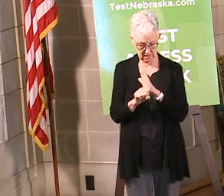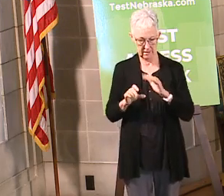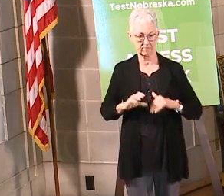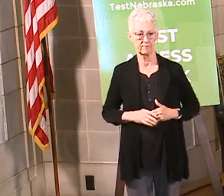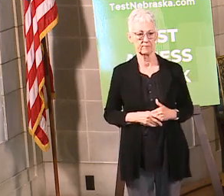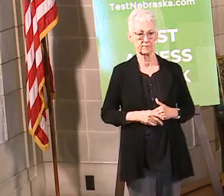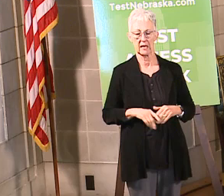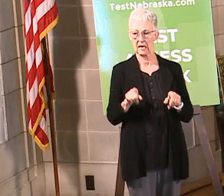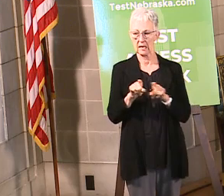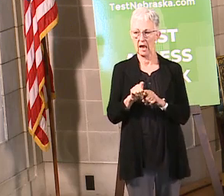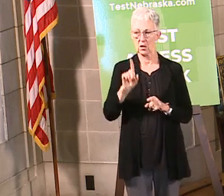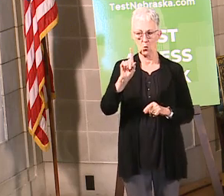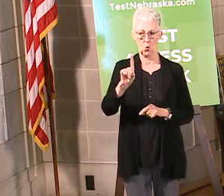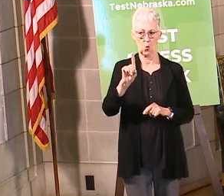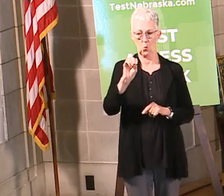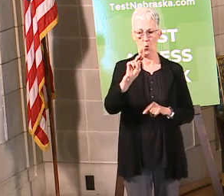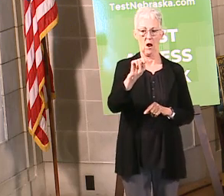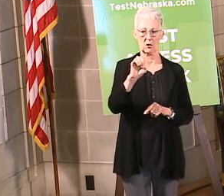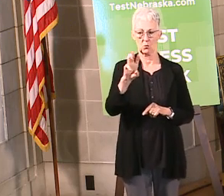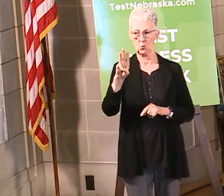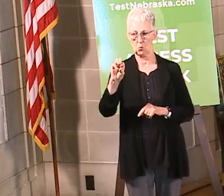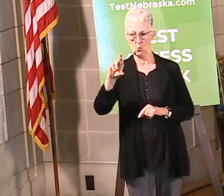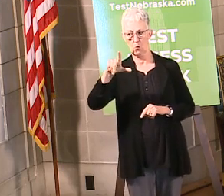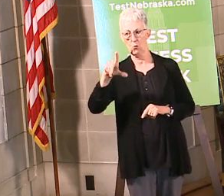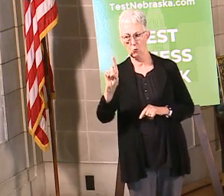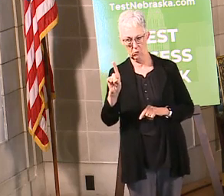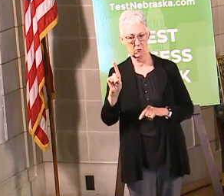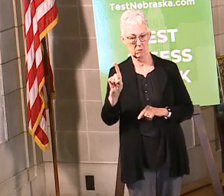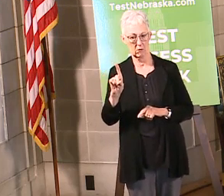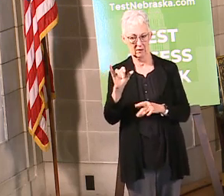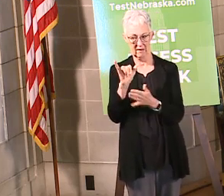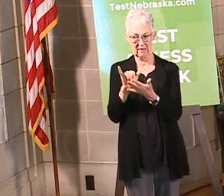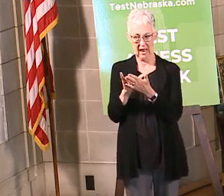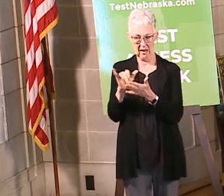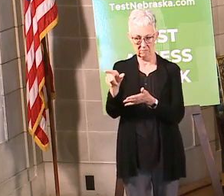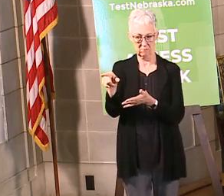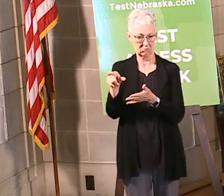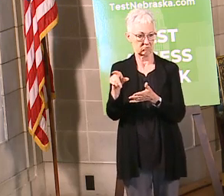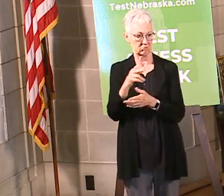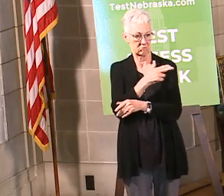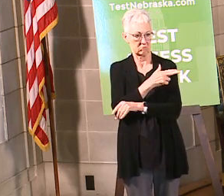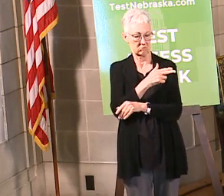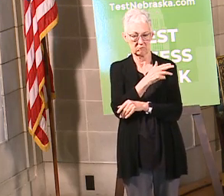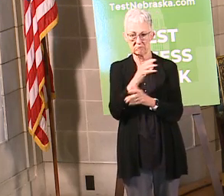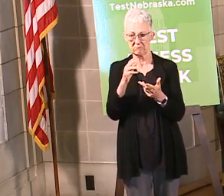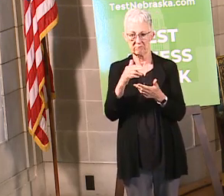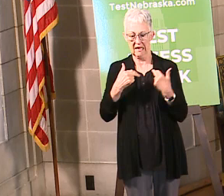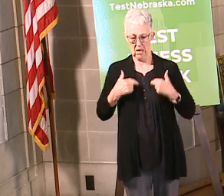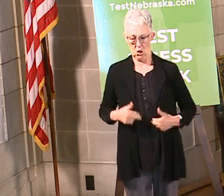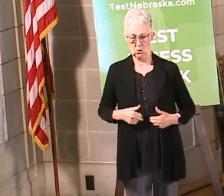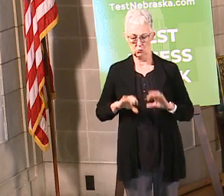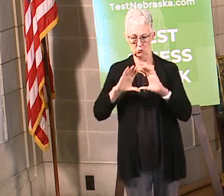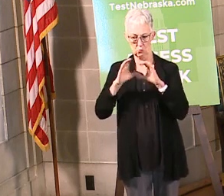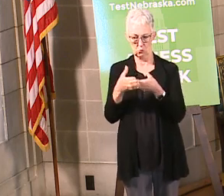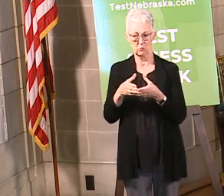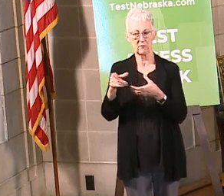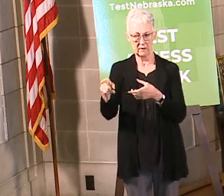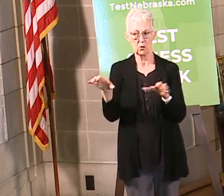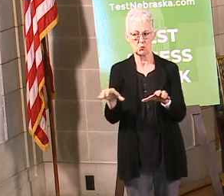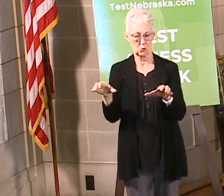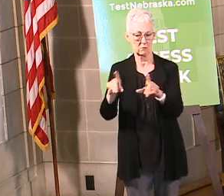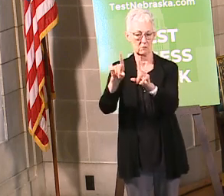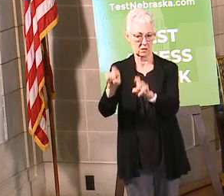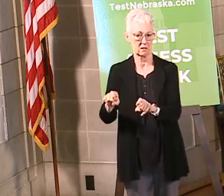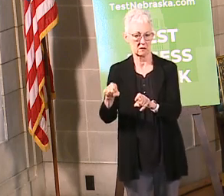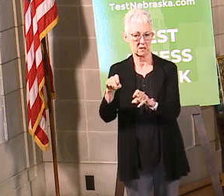not necessarily be a Test Nebraska solution. That will be something where you don't have to access through Test Nebraska to be able to do that. So we